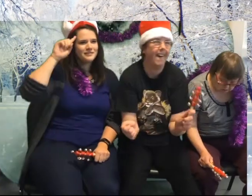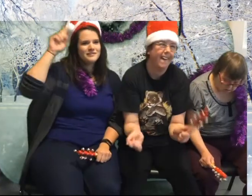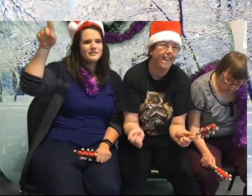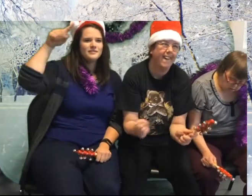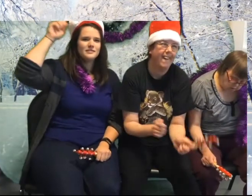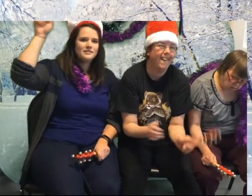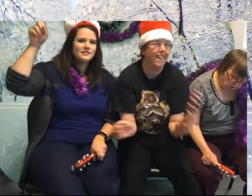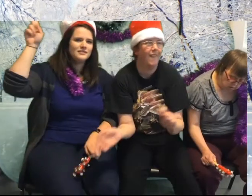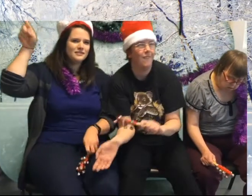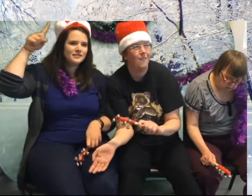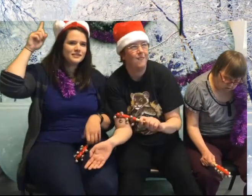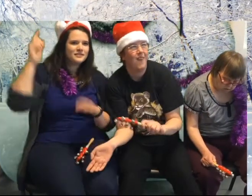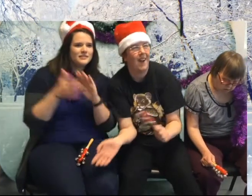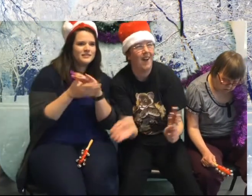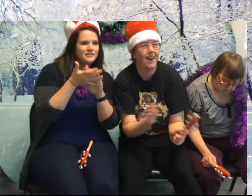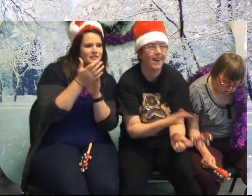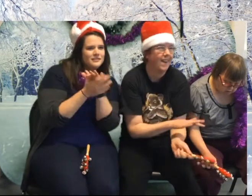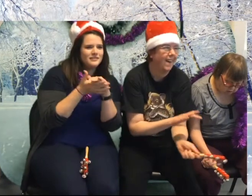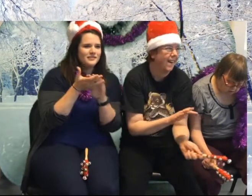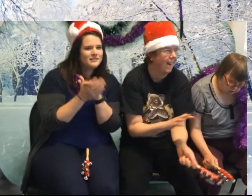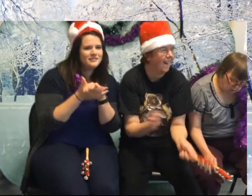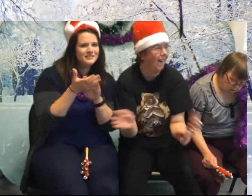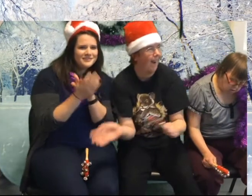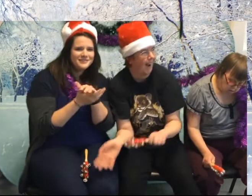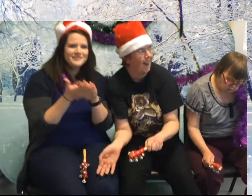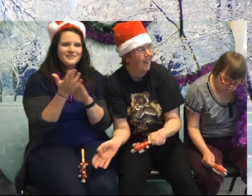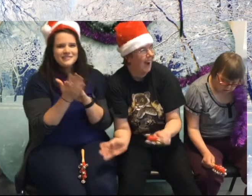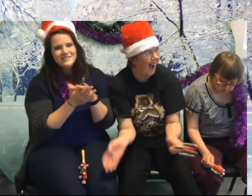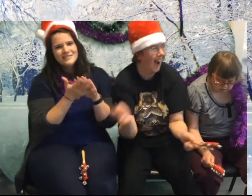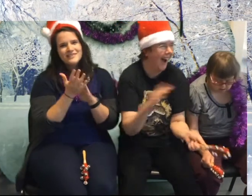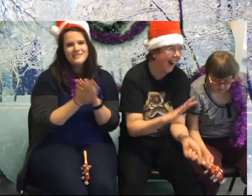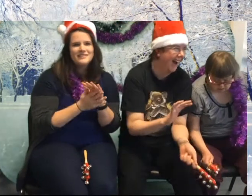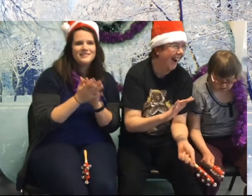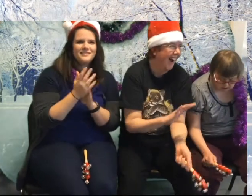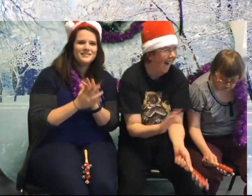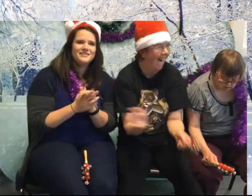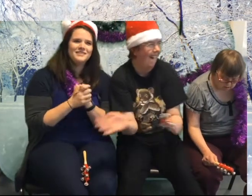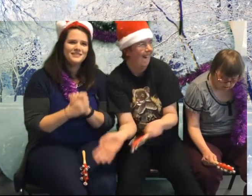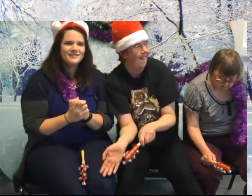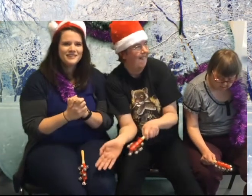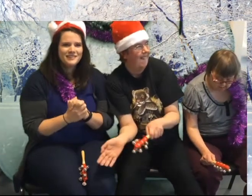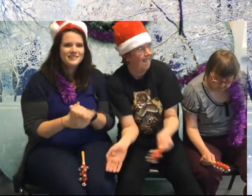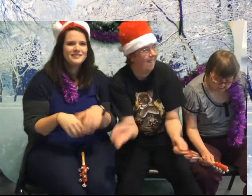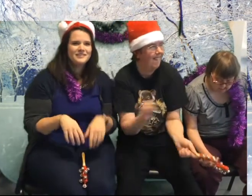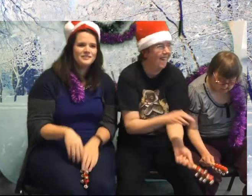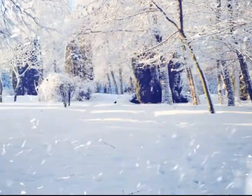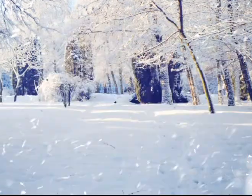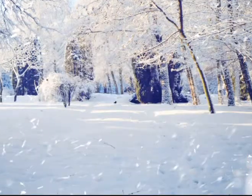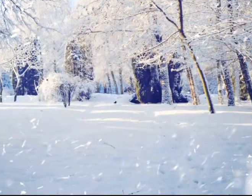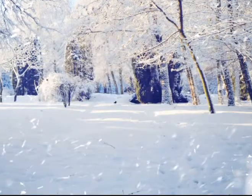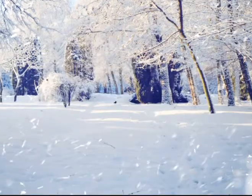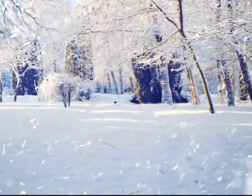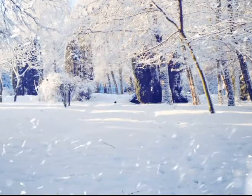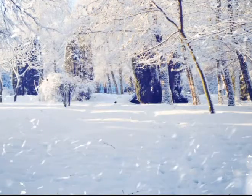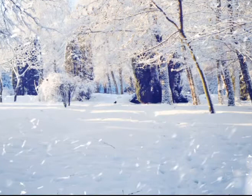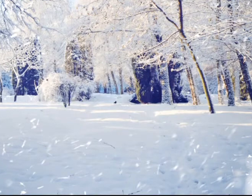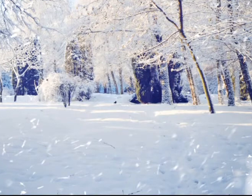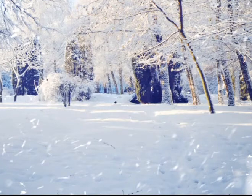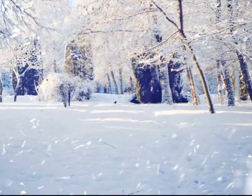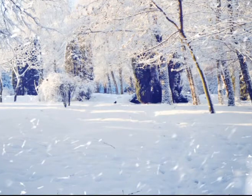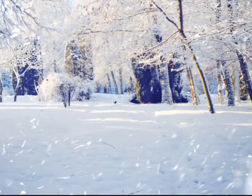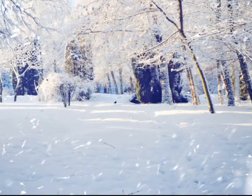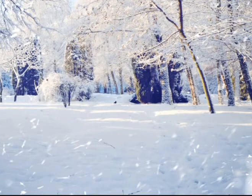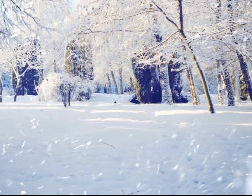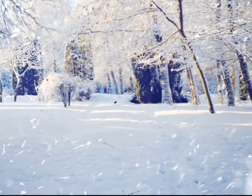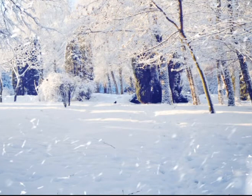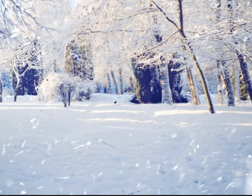on we'll conspire As we dream by the fire The